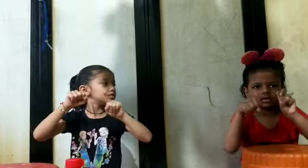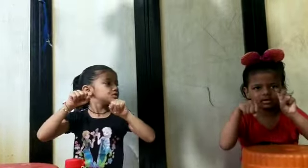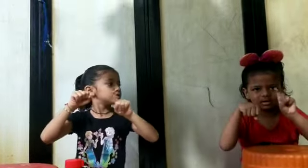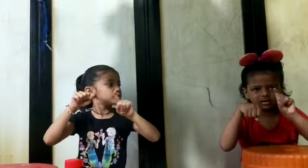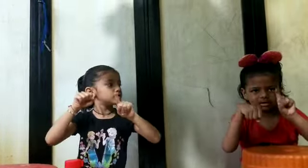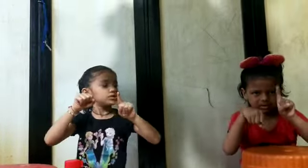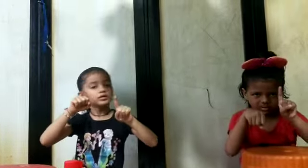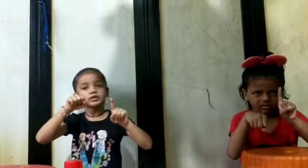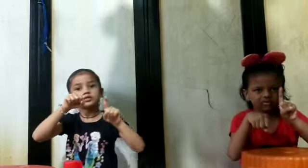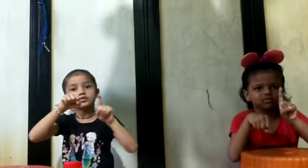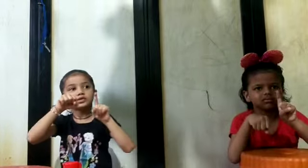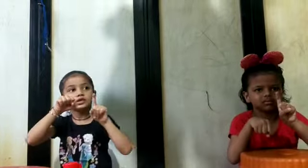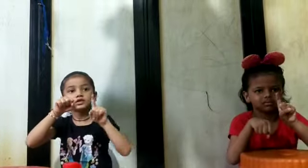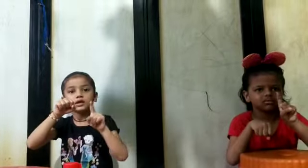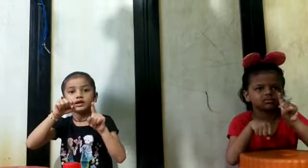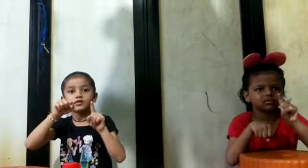2, 6's are 12.